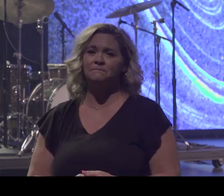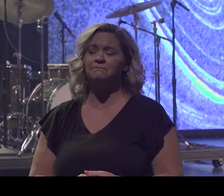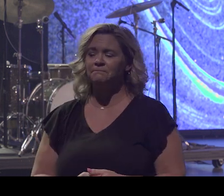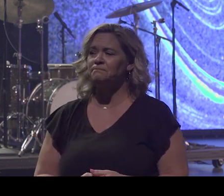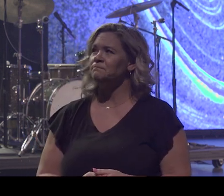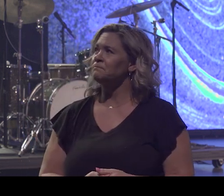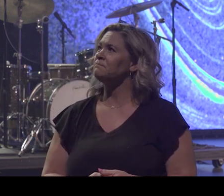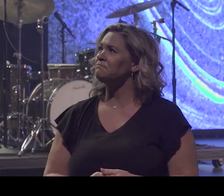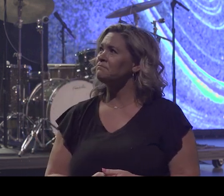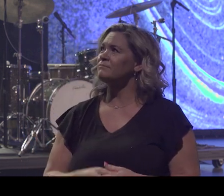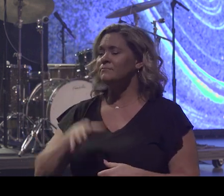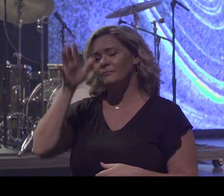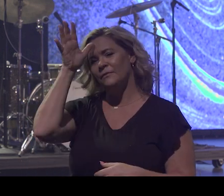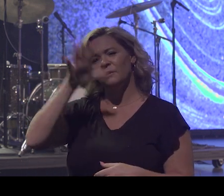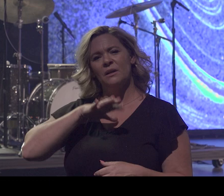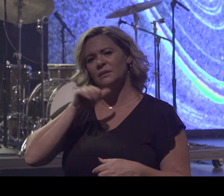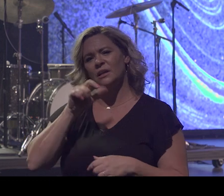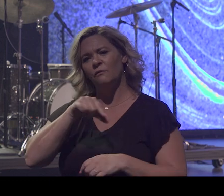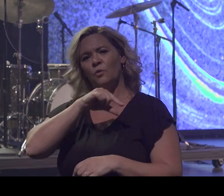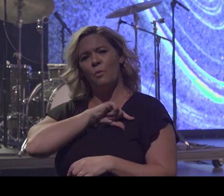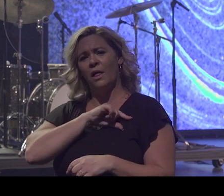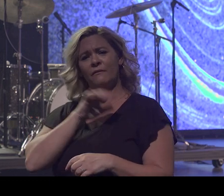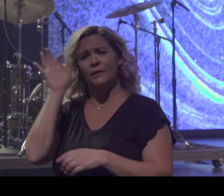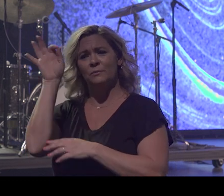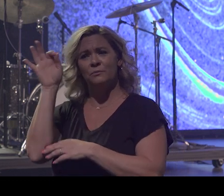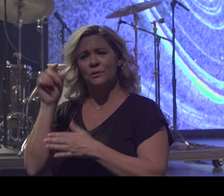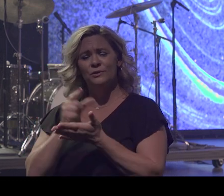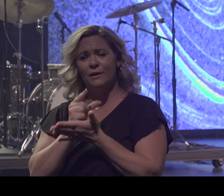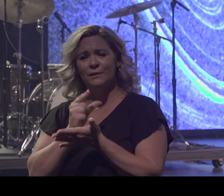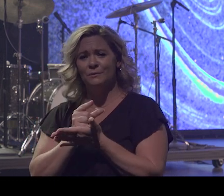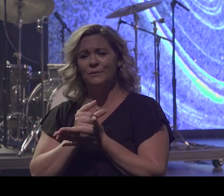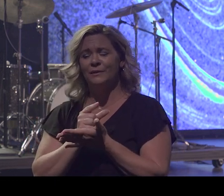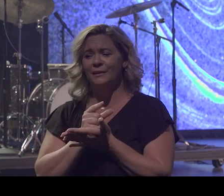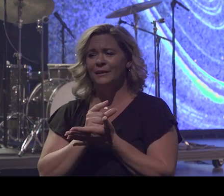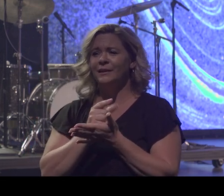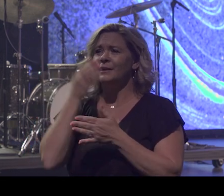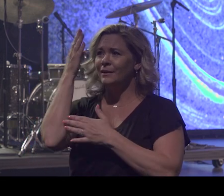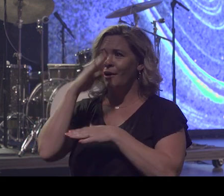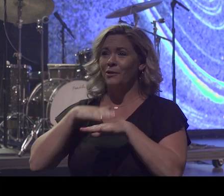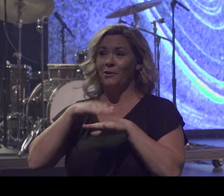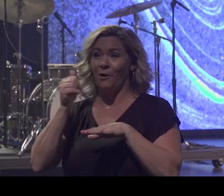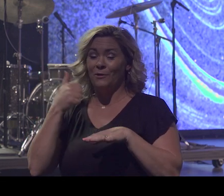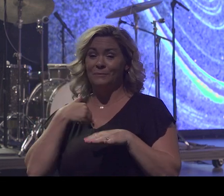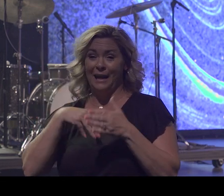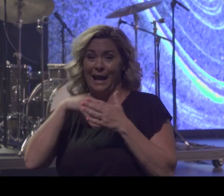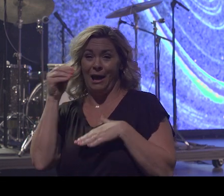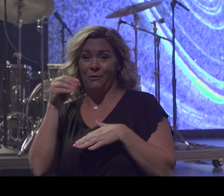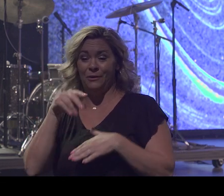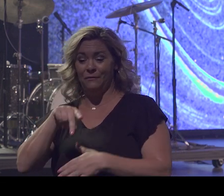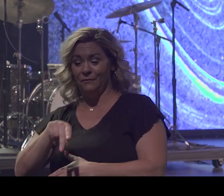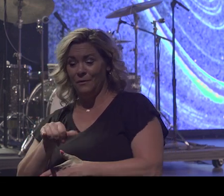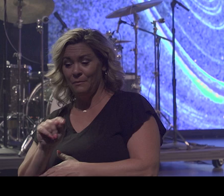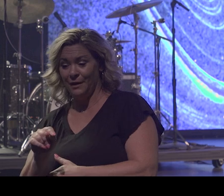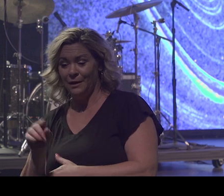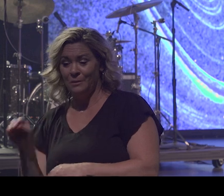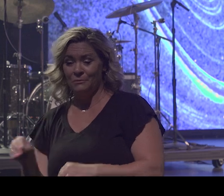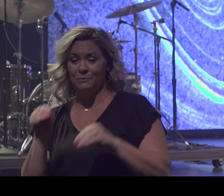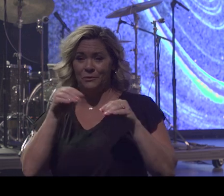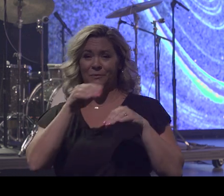A man that's not even qualified to preach the gospel, God calls me out of a pit and put me in a pulpit and says, you're going to